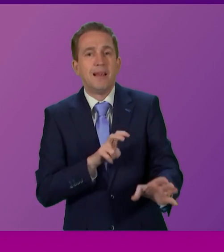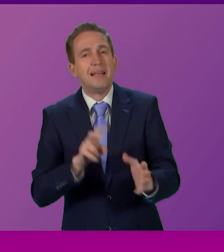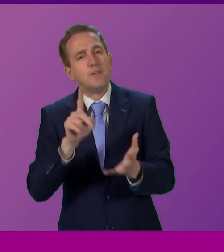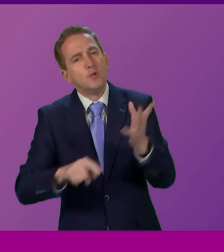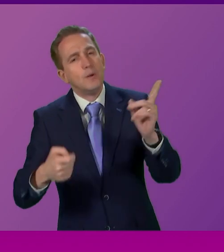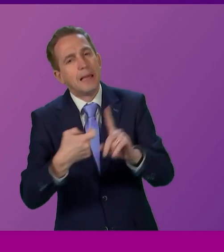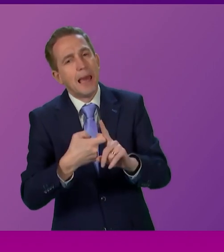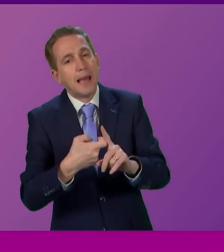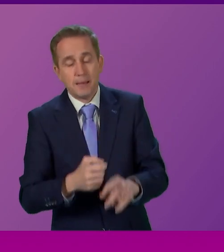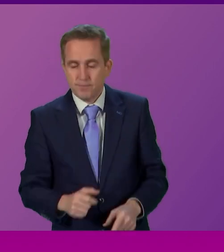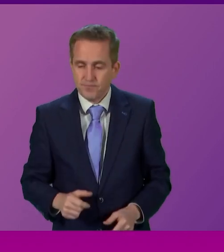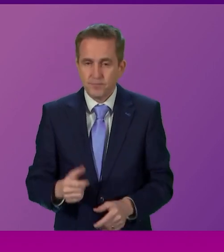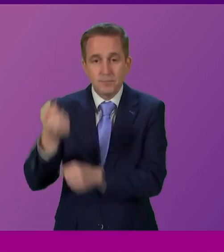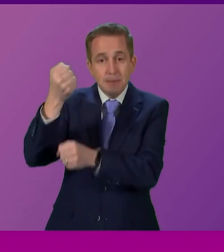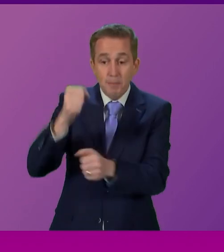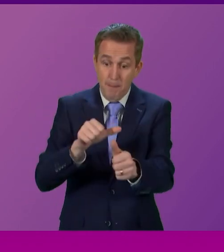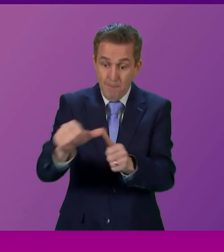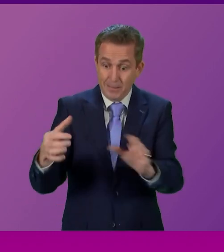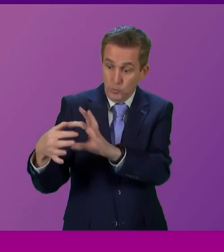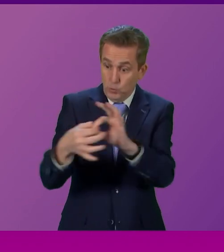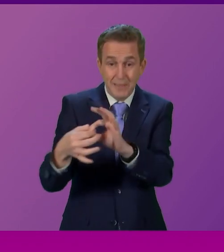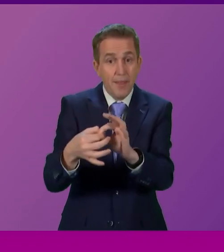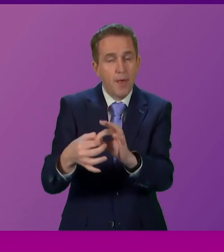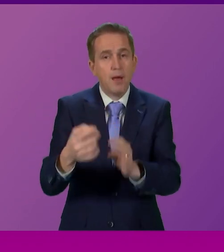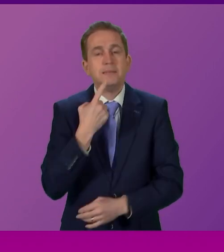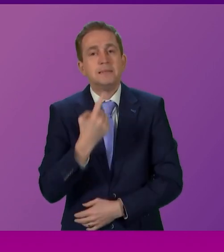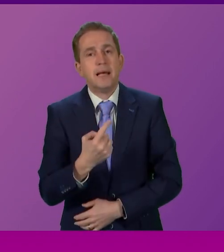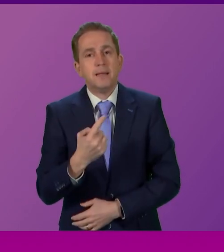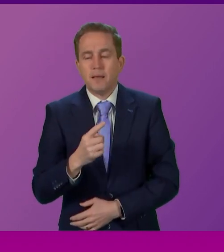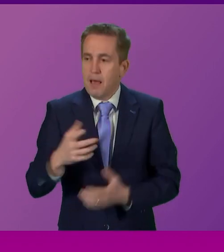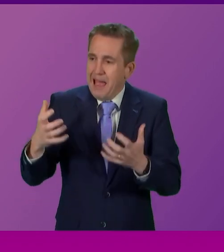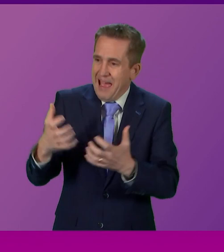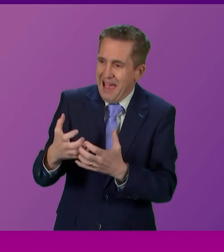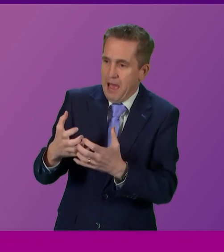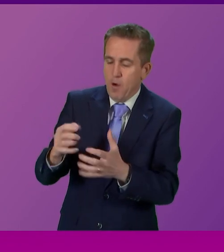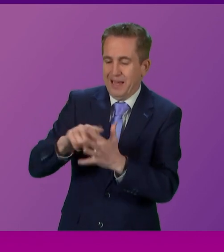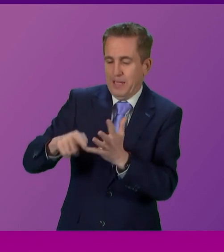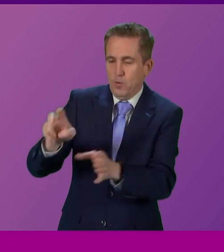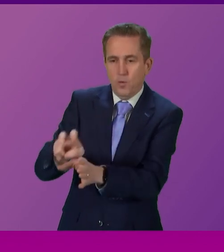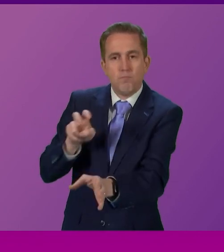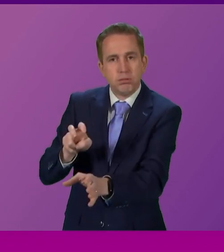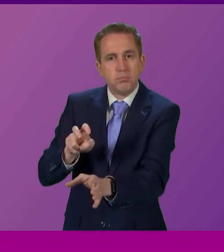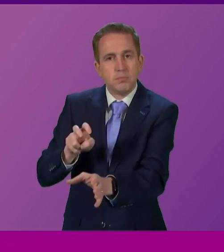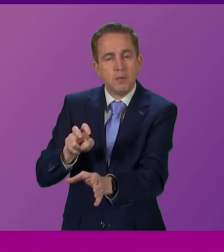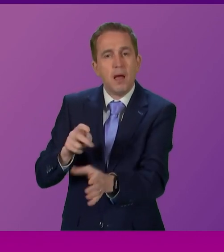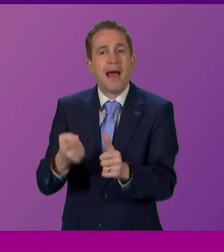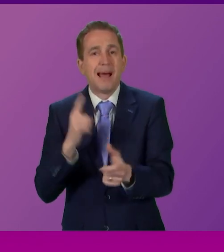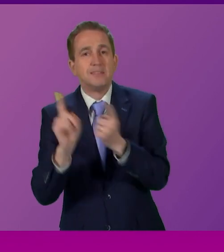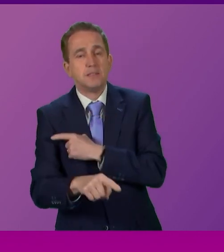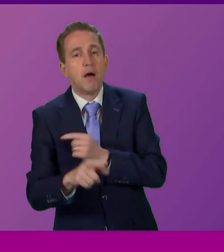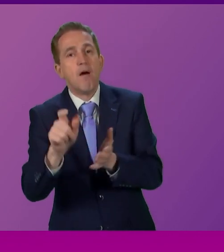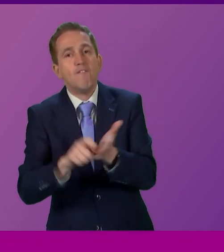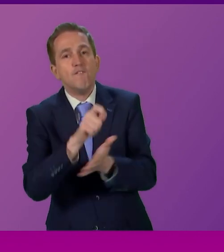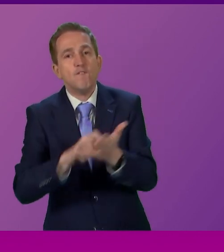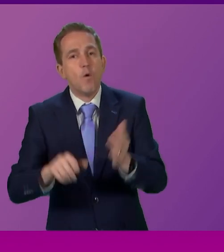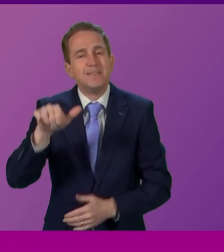And the Better Together campaign itself asked the question, what is the process for removing our EU citizenship? Its answer, voting